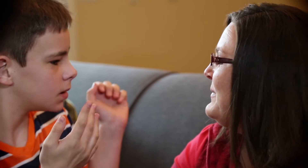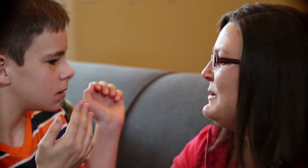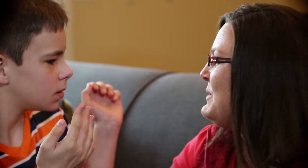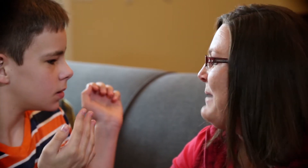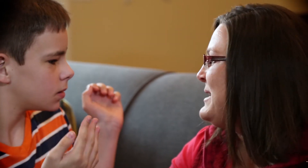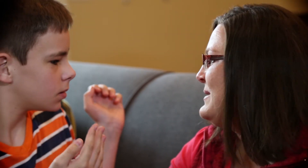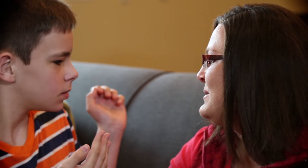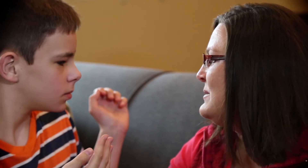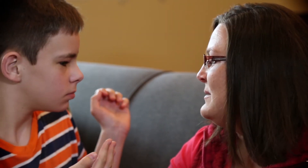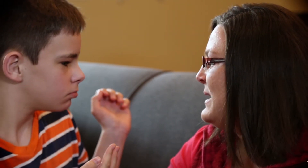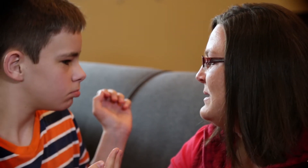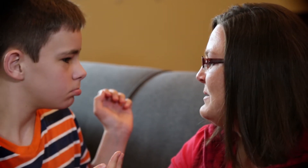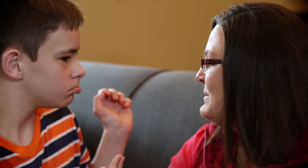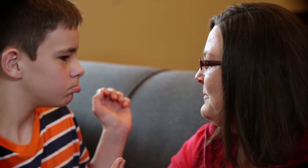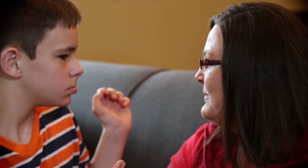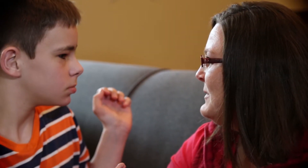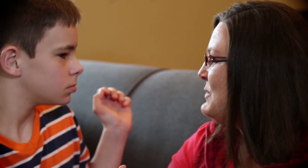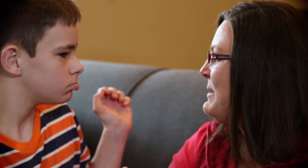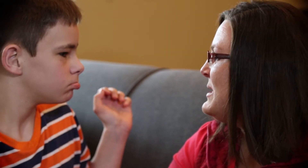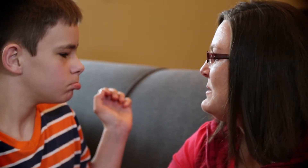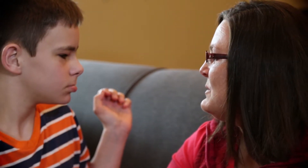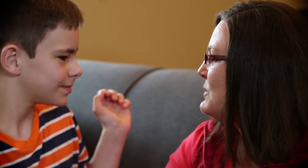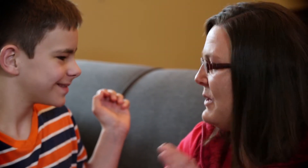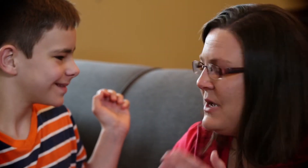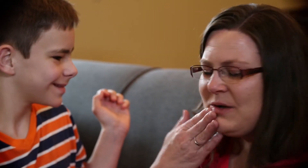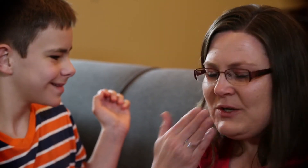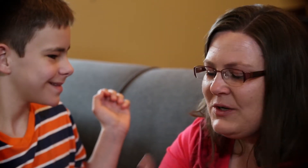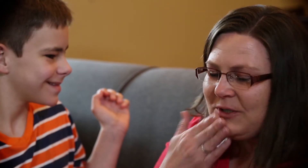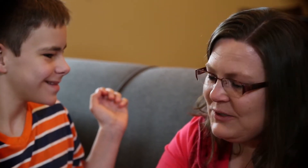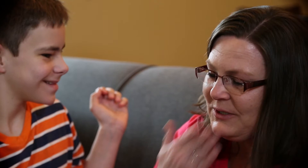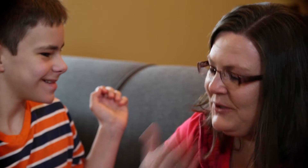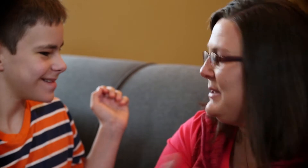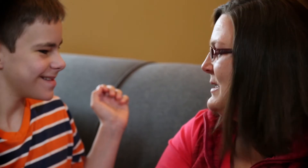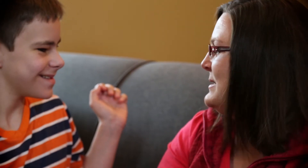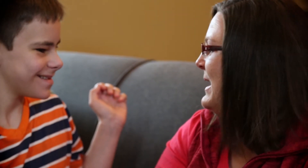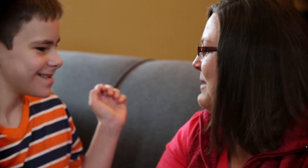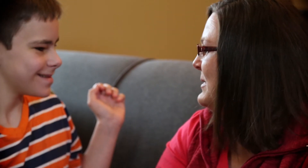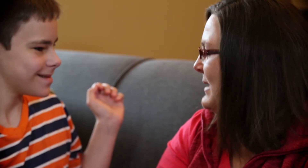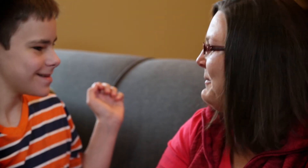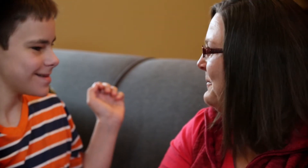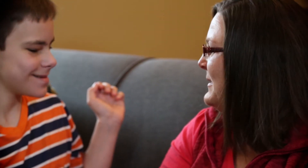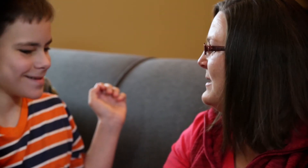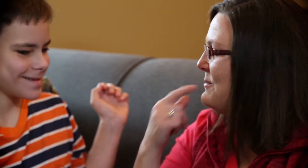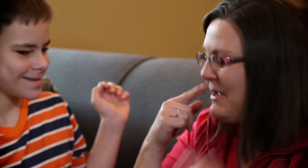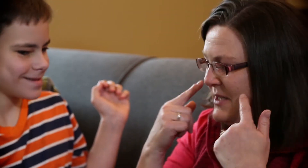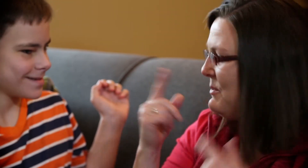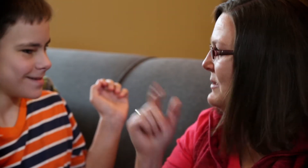Those are happy tears. Those aren't sad tears. Those are happy tears. Those are good, good, good things that happen. Yeah. Things that make me smile